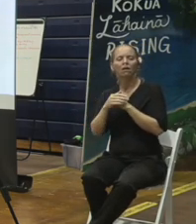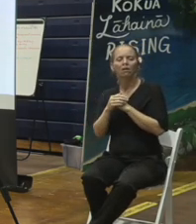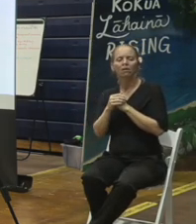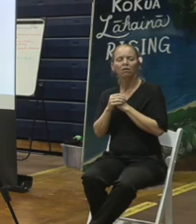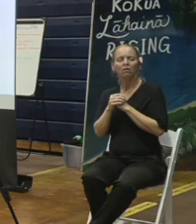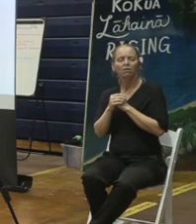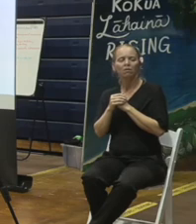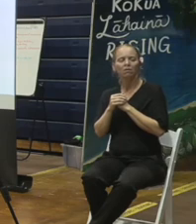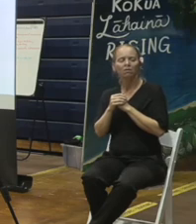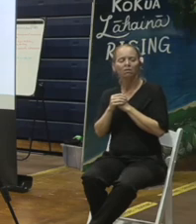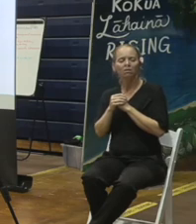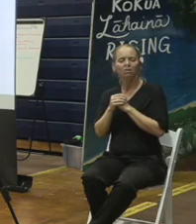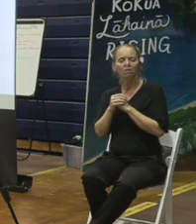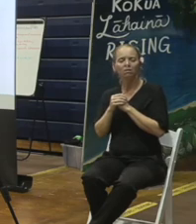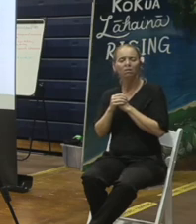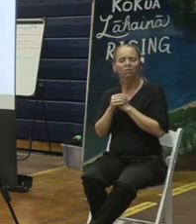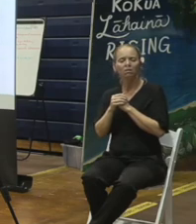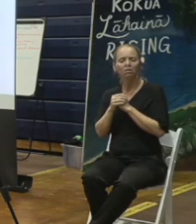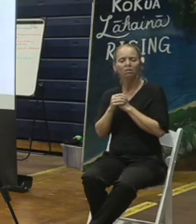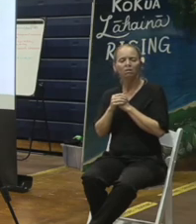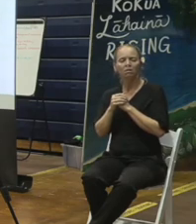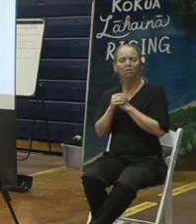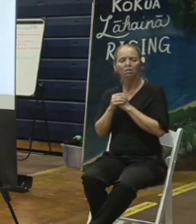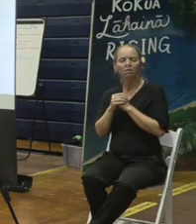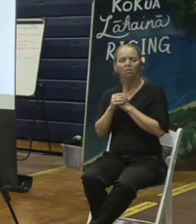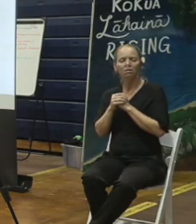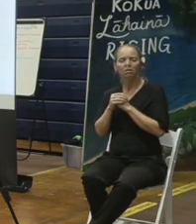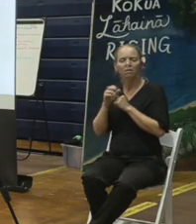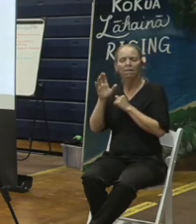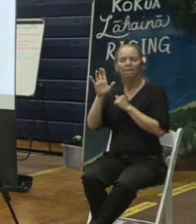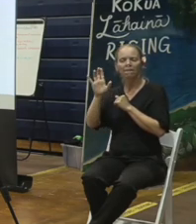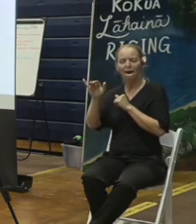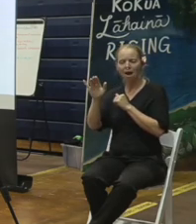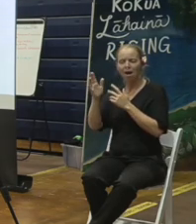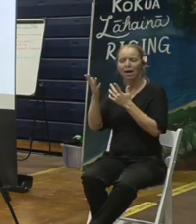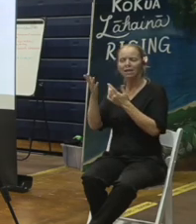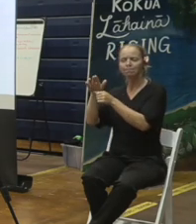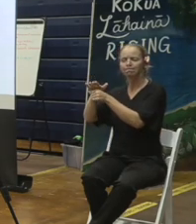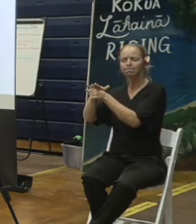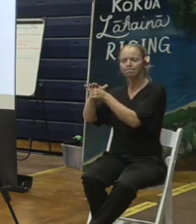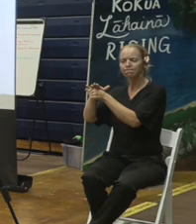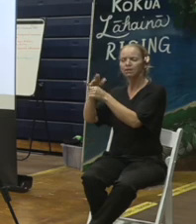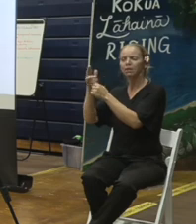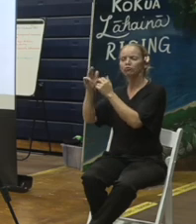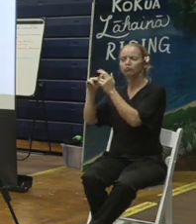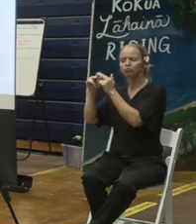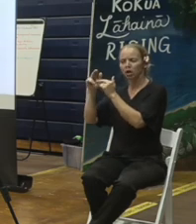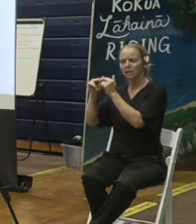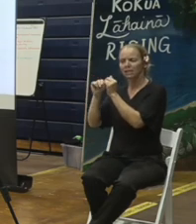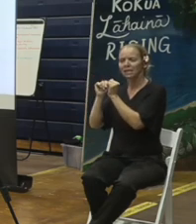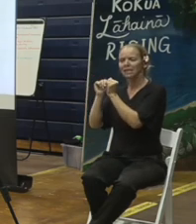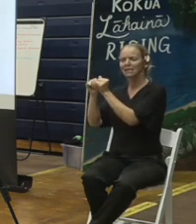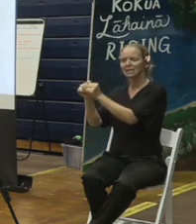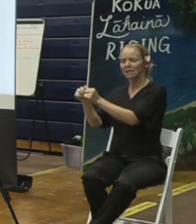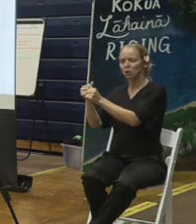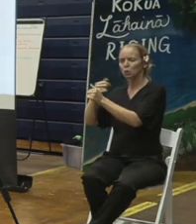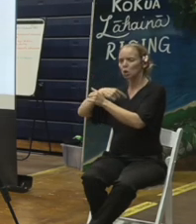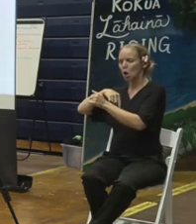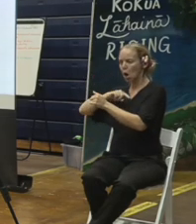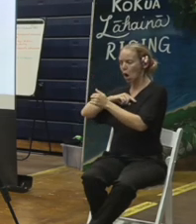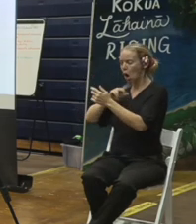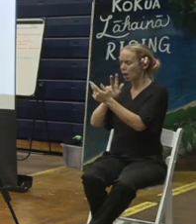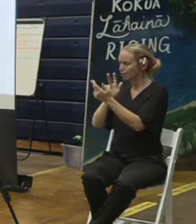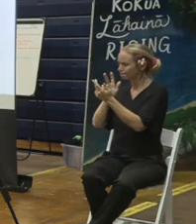as this construction continues, what you can continue to expect to see are construction trucks coming in and out of that